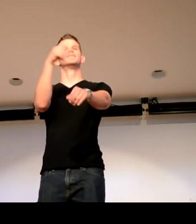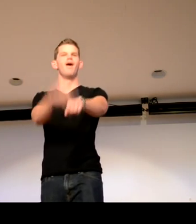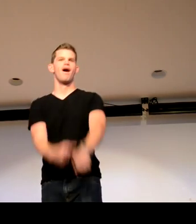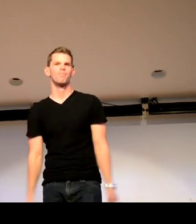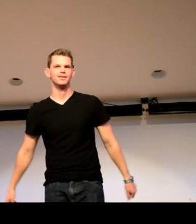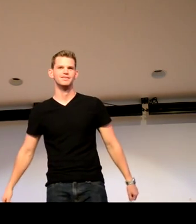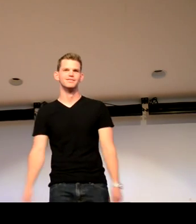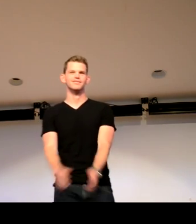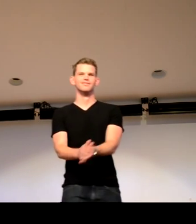Like a million times.